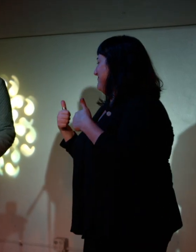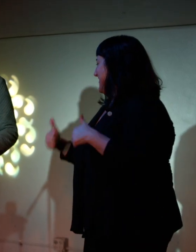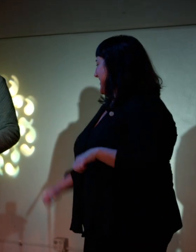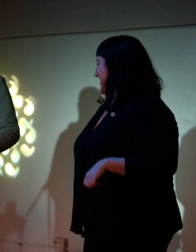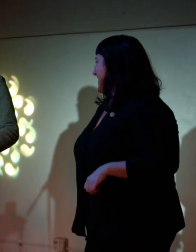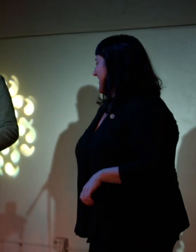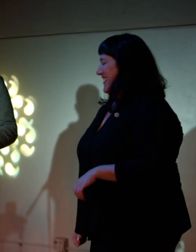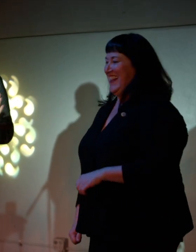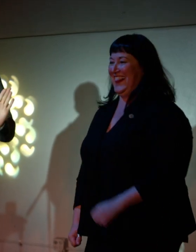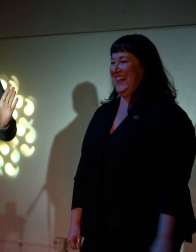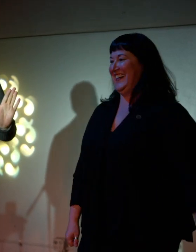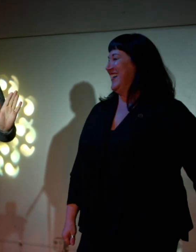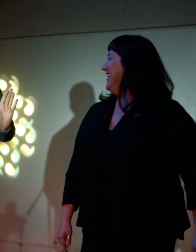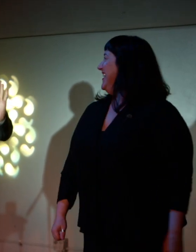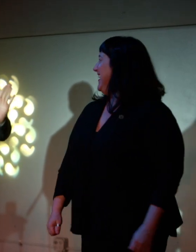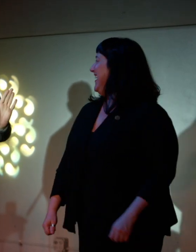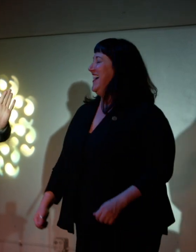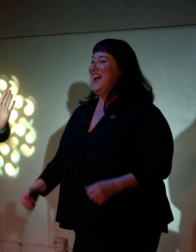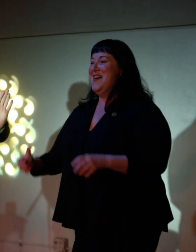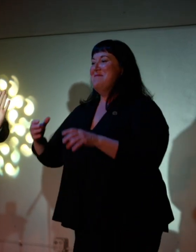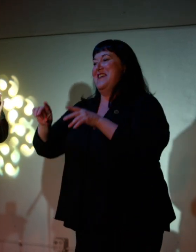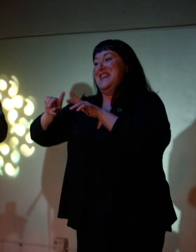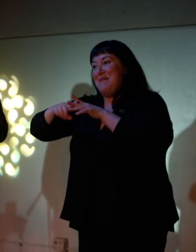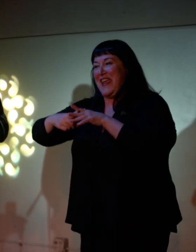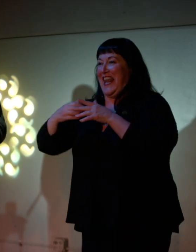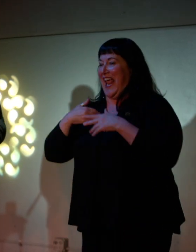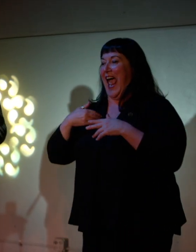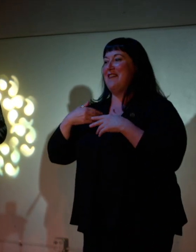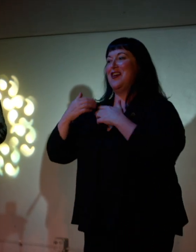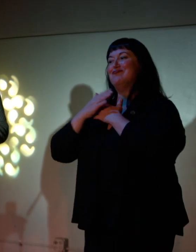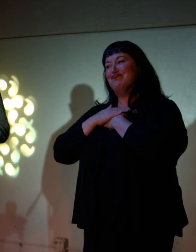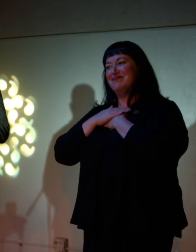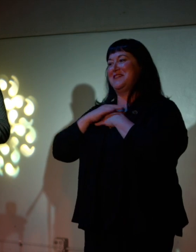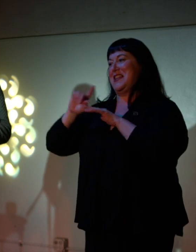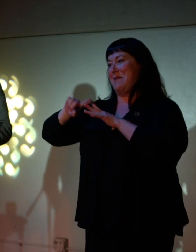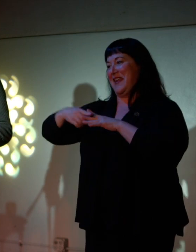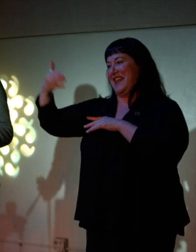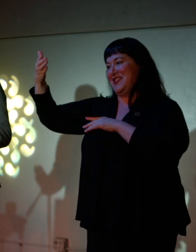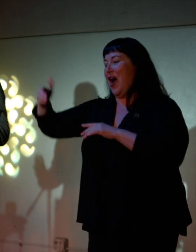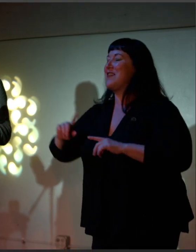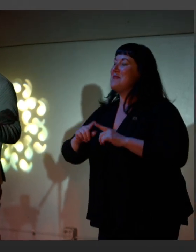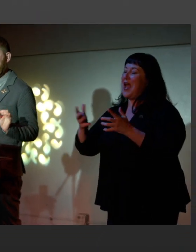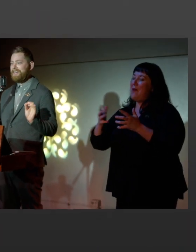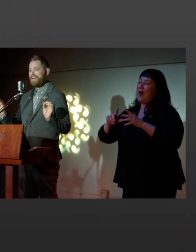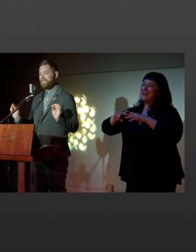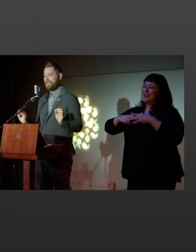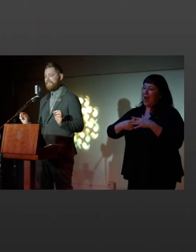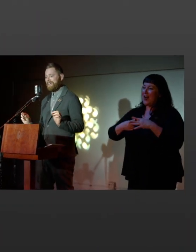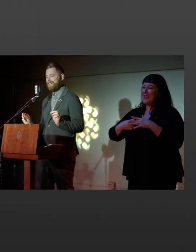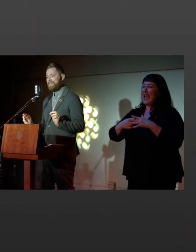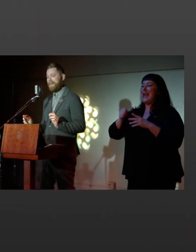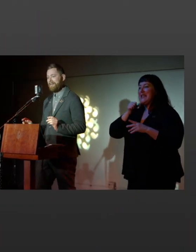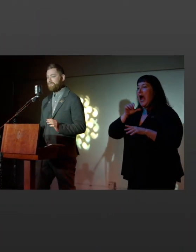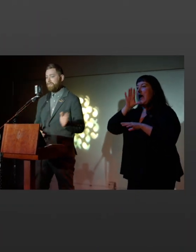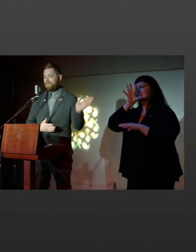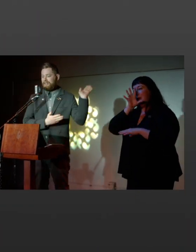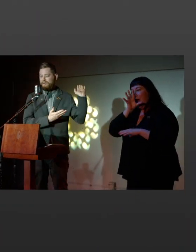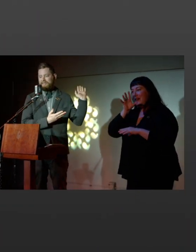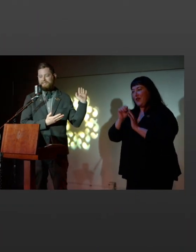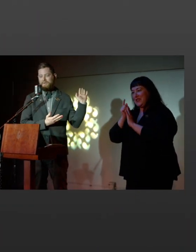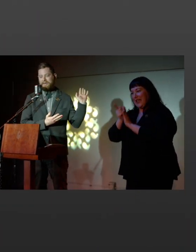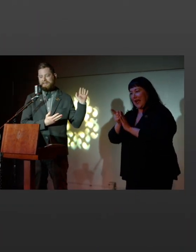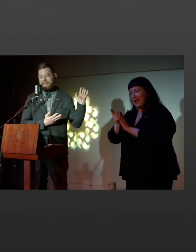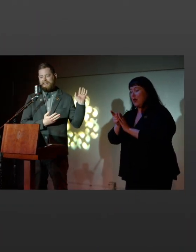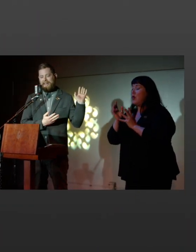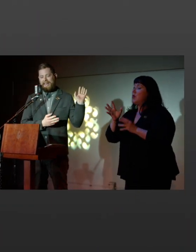Awesome. But you get a break for the very beginning of the talk, because I just want to start and not talk for a second, because we're about